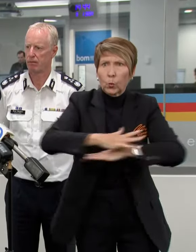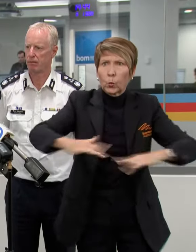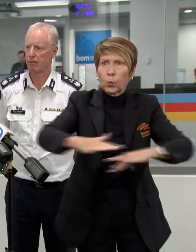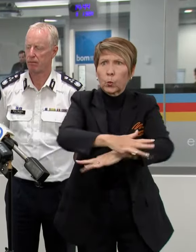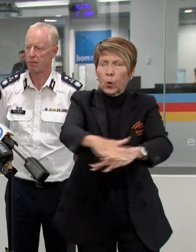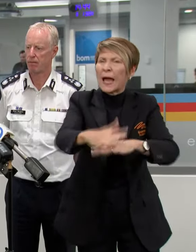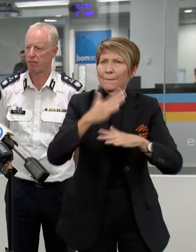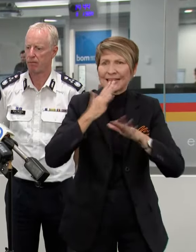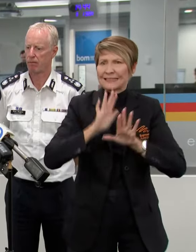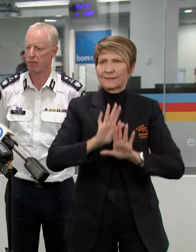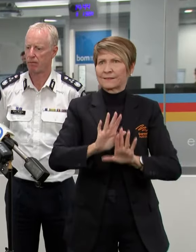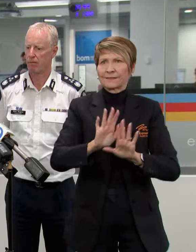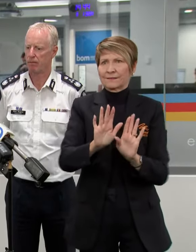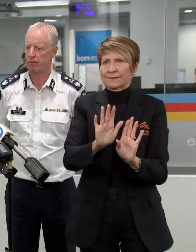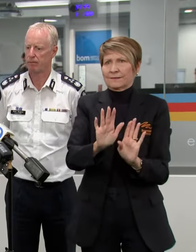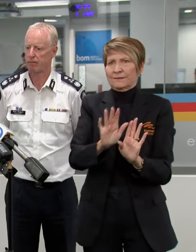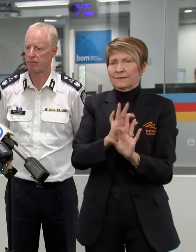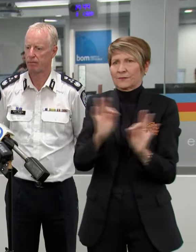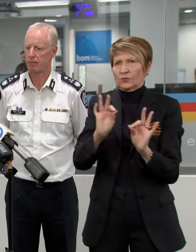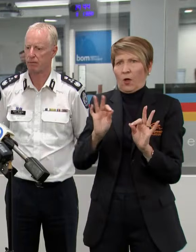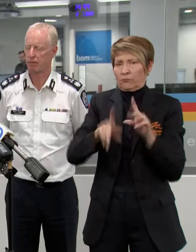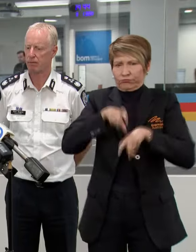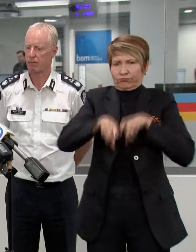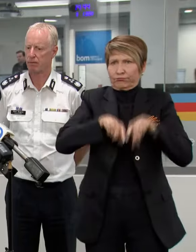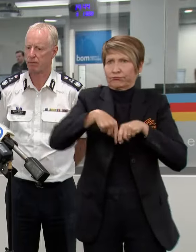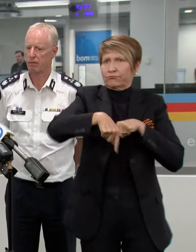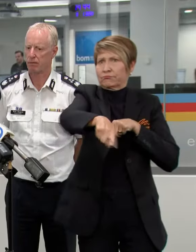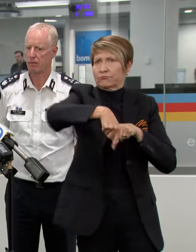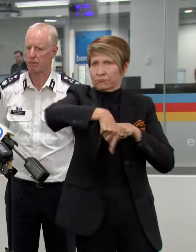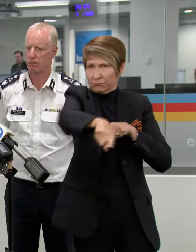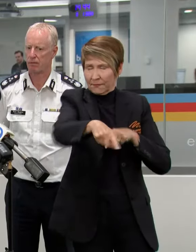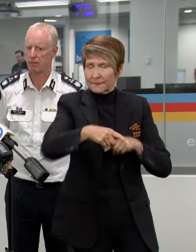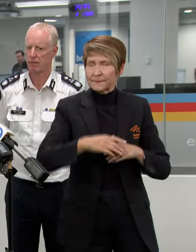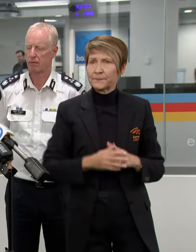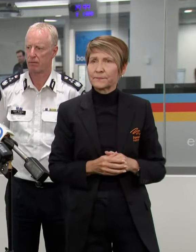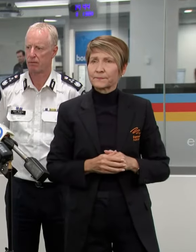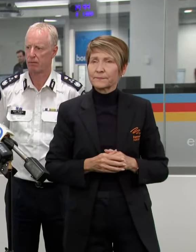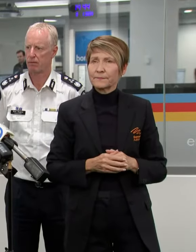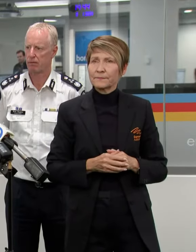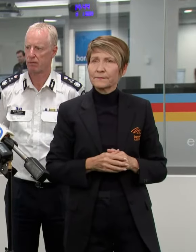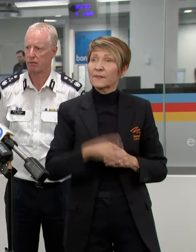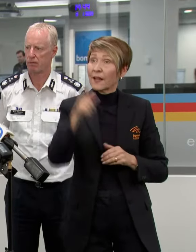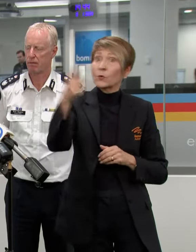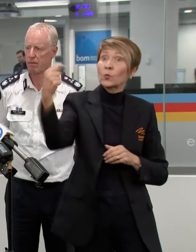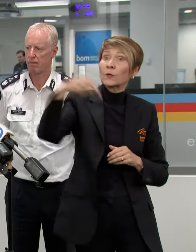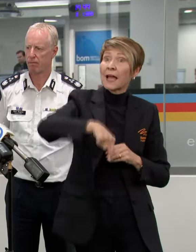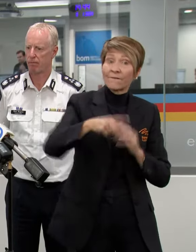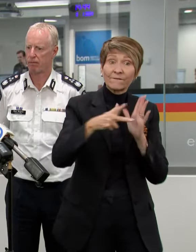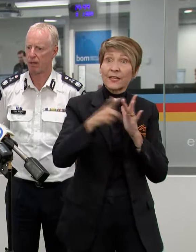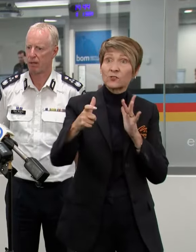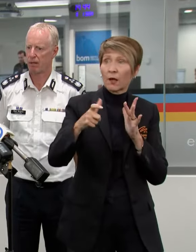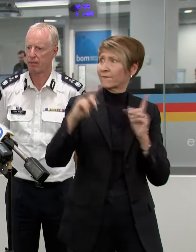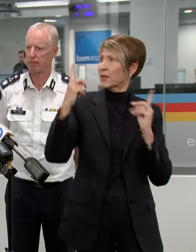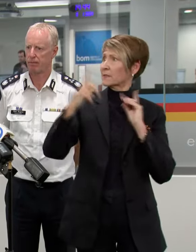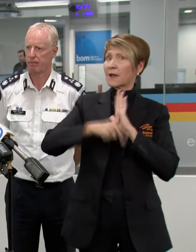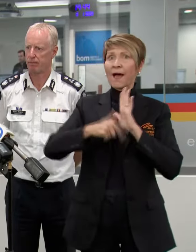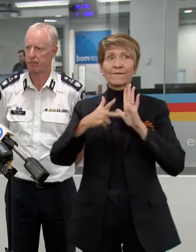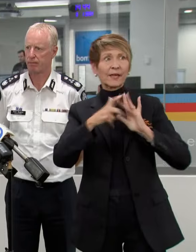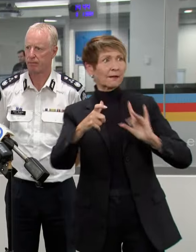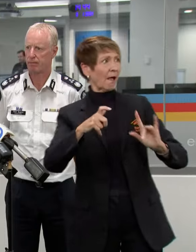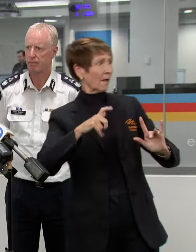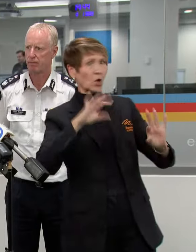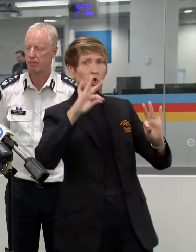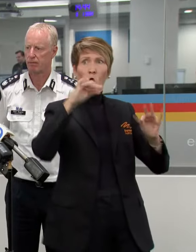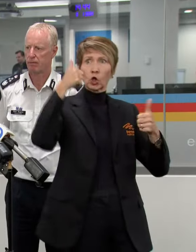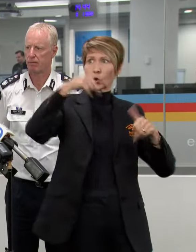As you heard from the Commissioner earlier, if you're holidaying in some parts of Victoria that you have not normally stayed in before, or you may have even